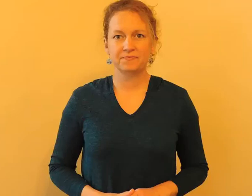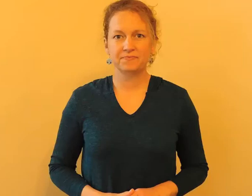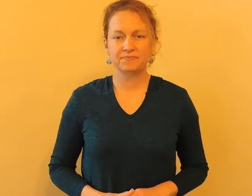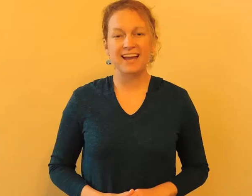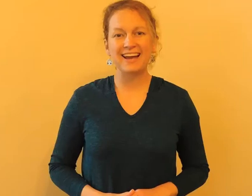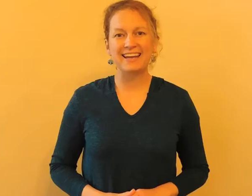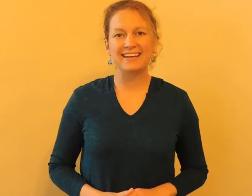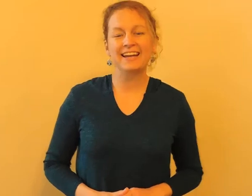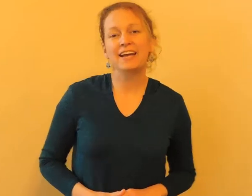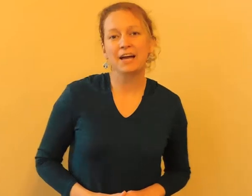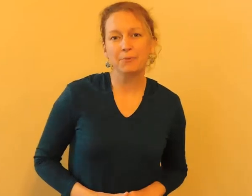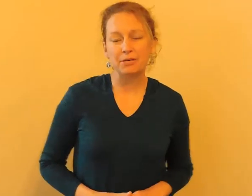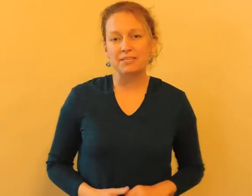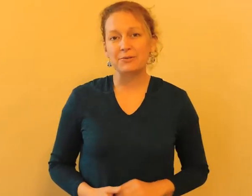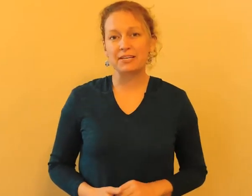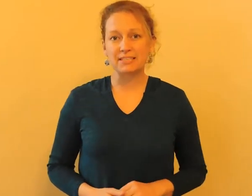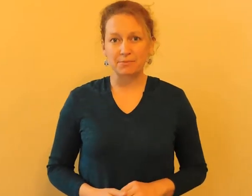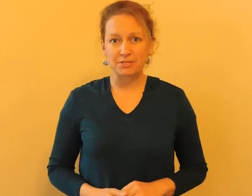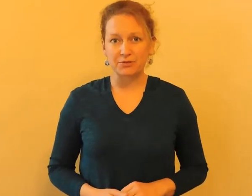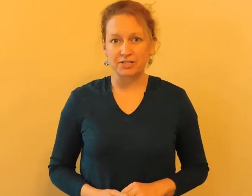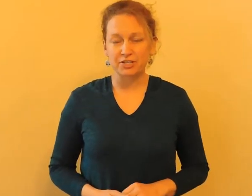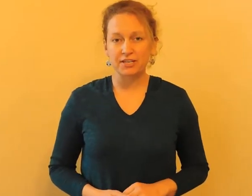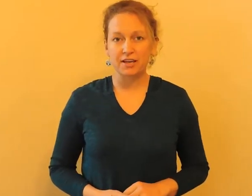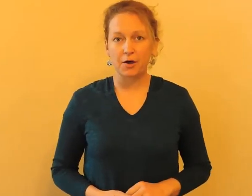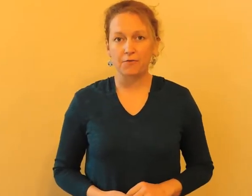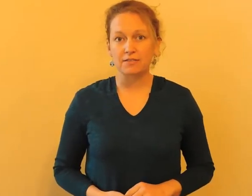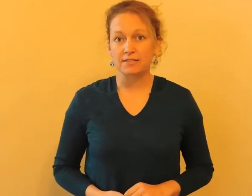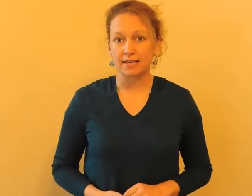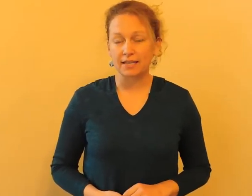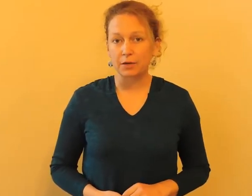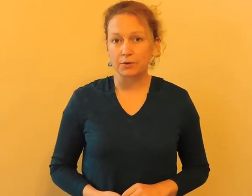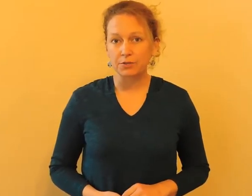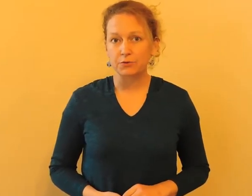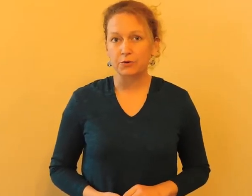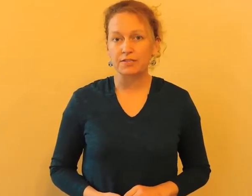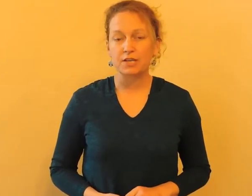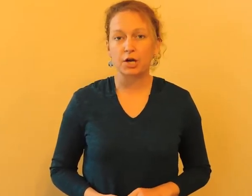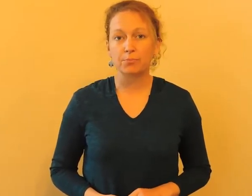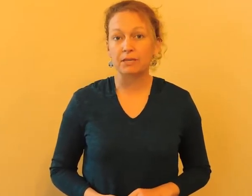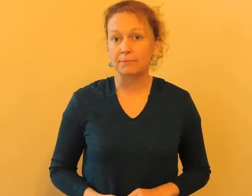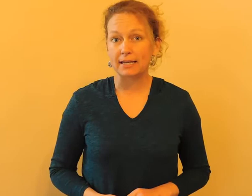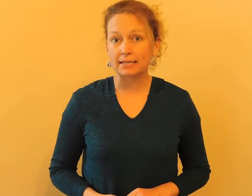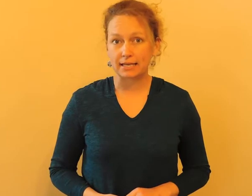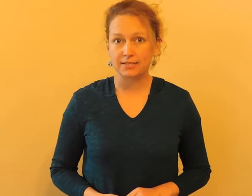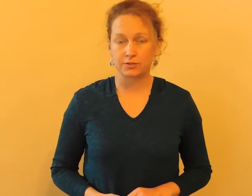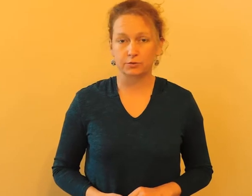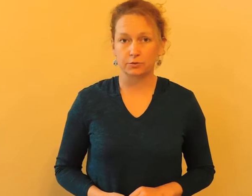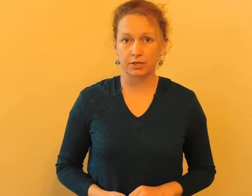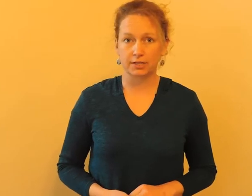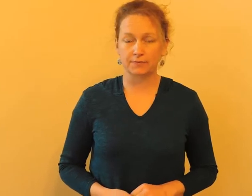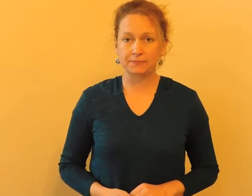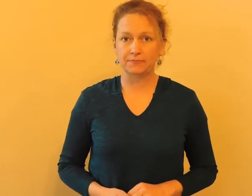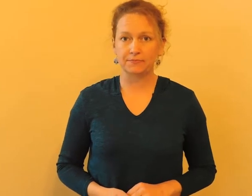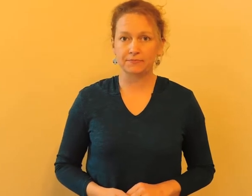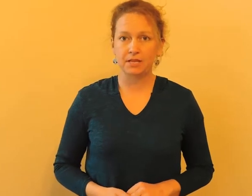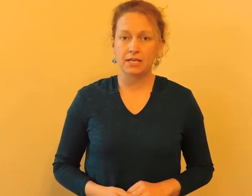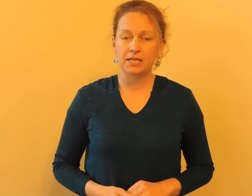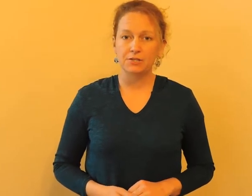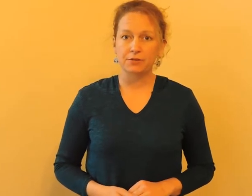Hi, I'm going to be doing a demonstration of the sign language for the song Be My Light, Lord. So the